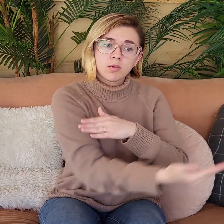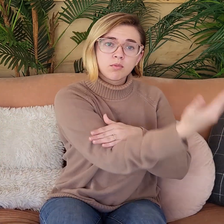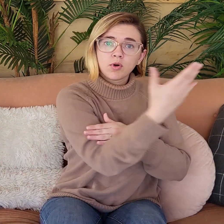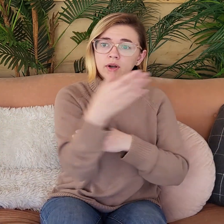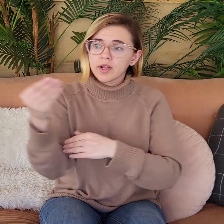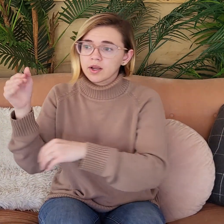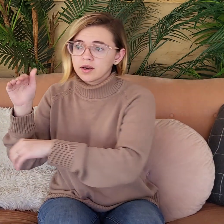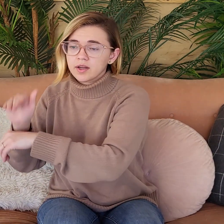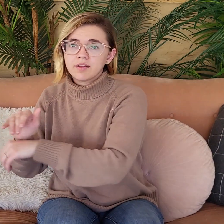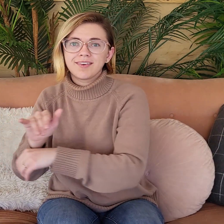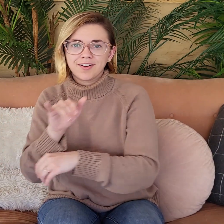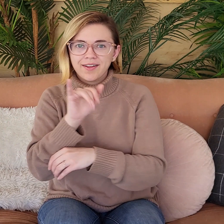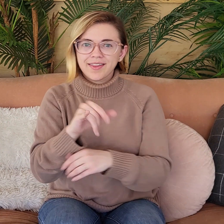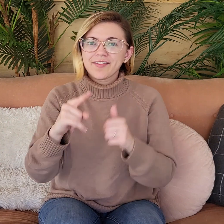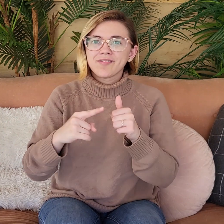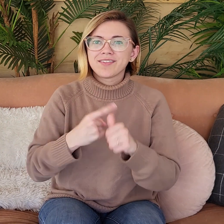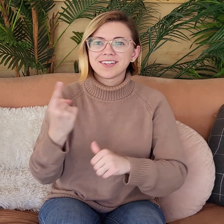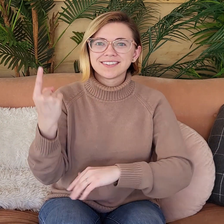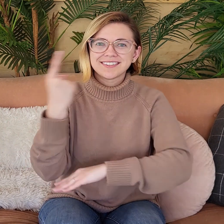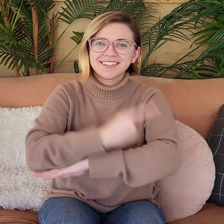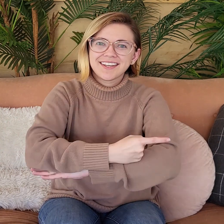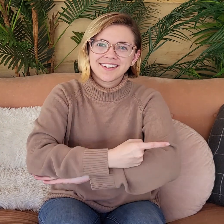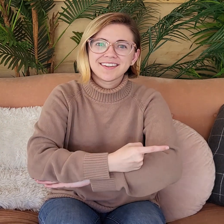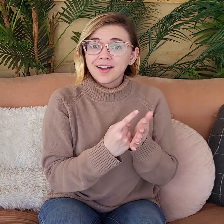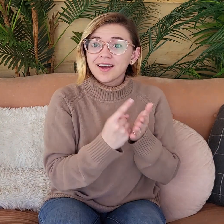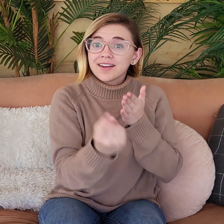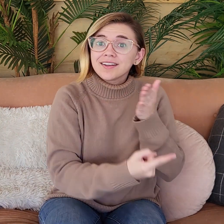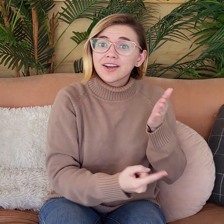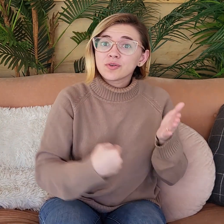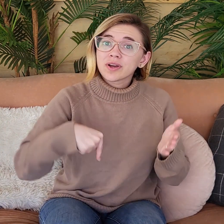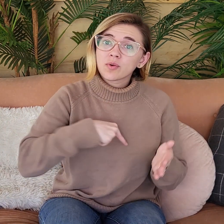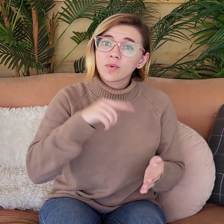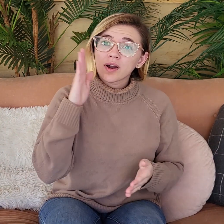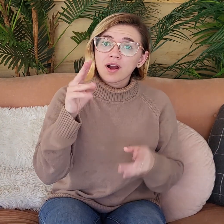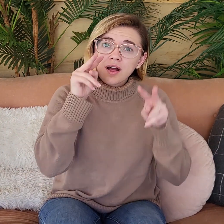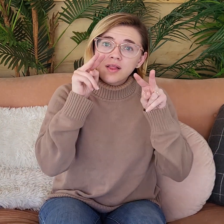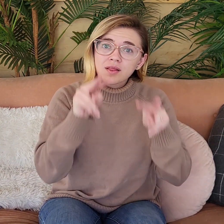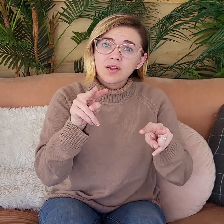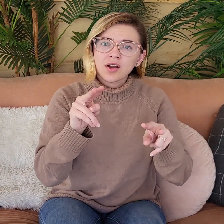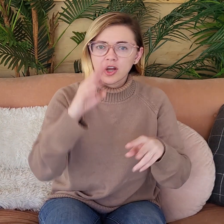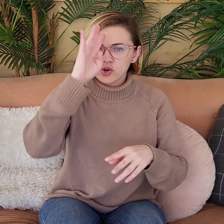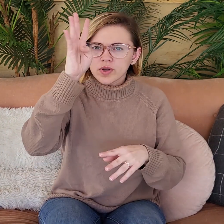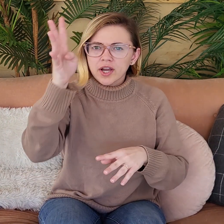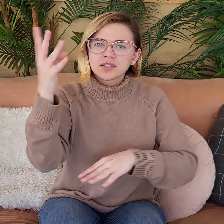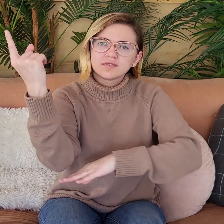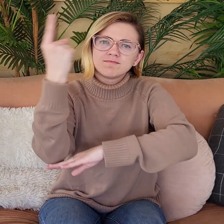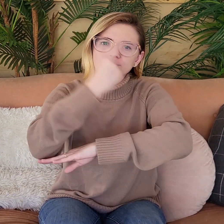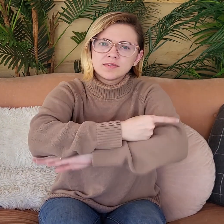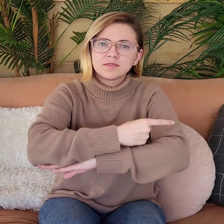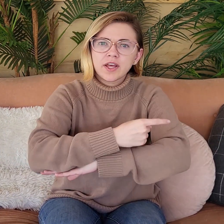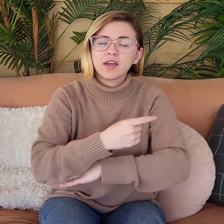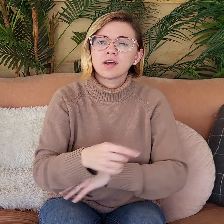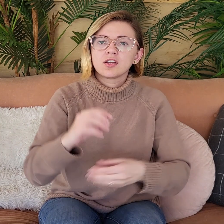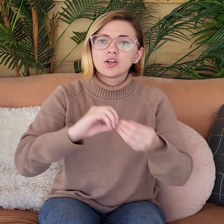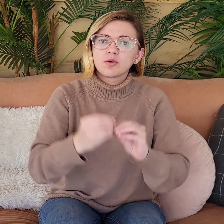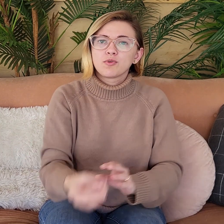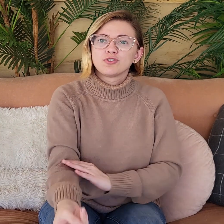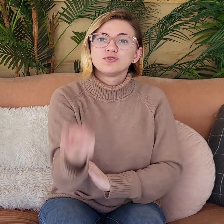It made both morning and evening and that was the first day. Next week, we are going to be looking at